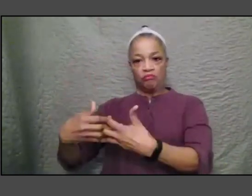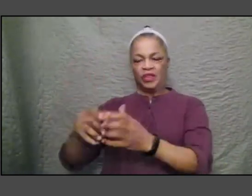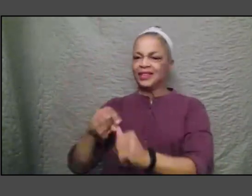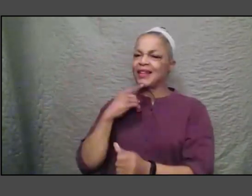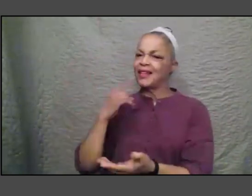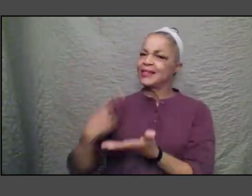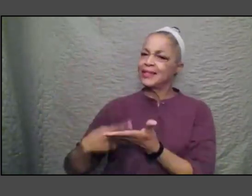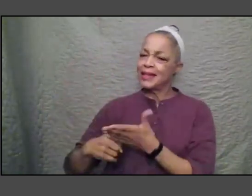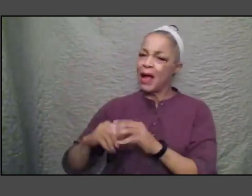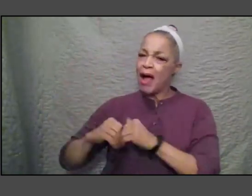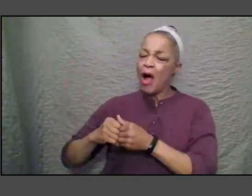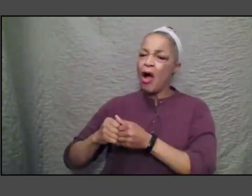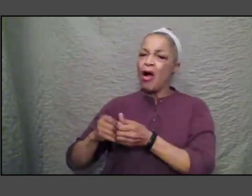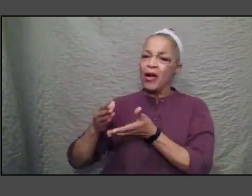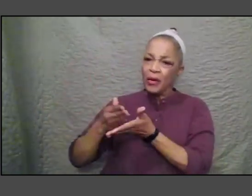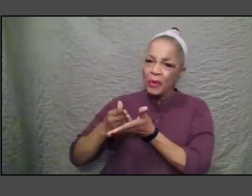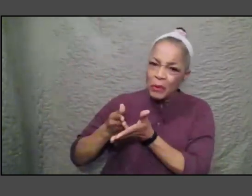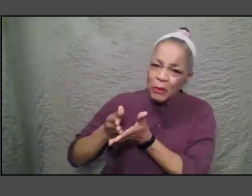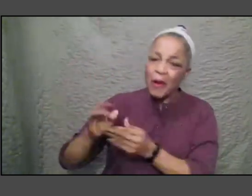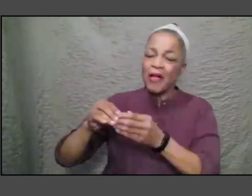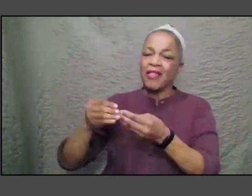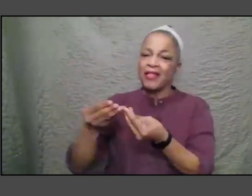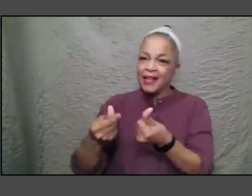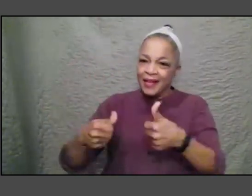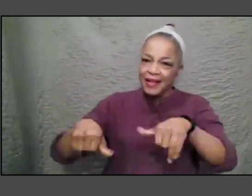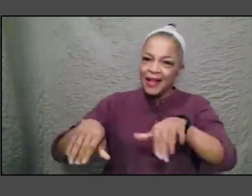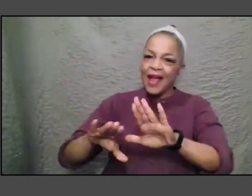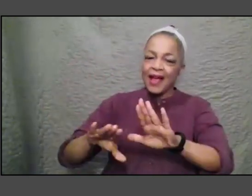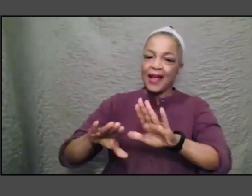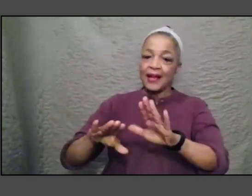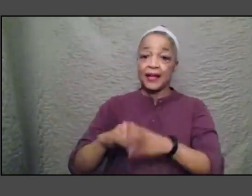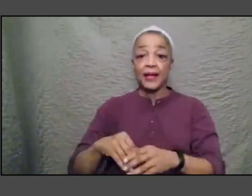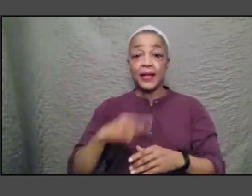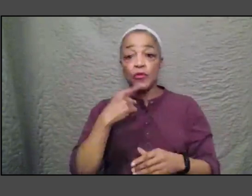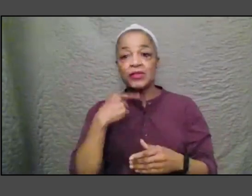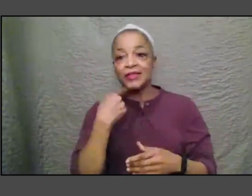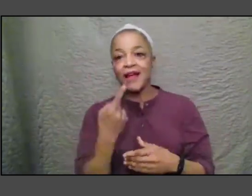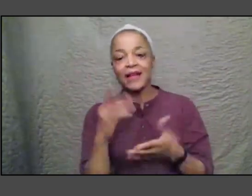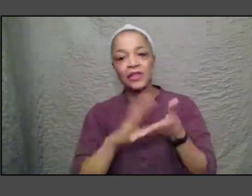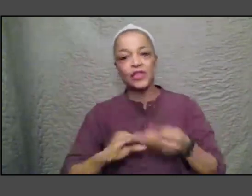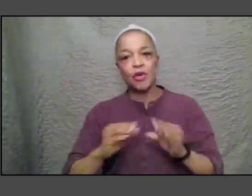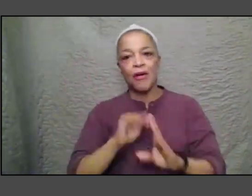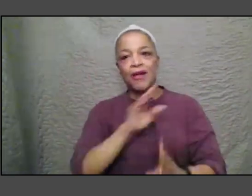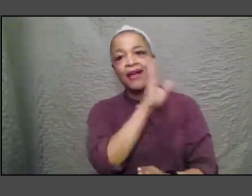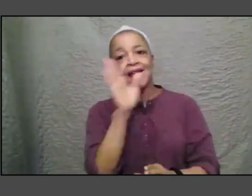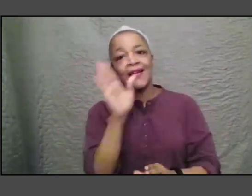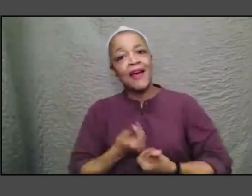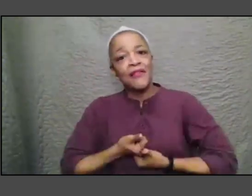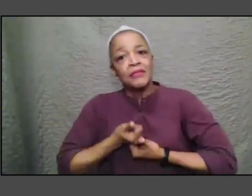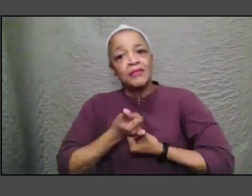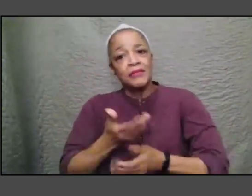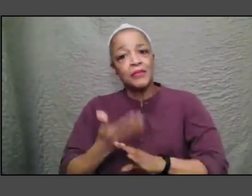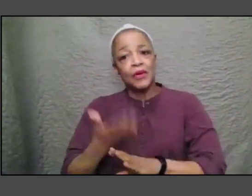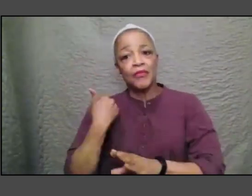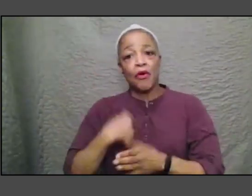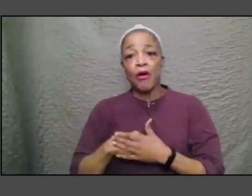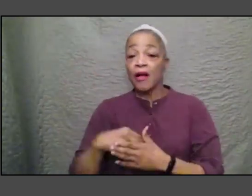and he could suddenly see that he was telling something that he had never shared before and he starts crying to tell his grandson